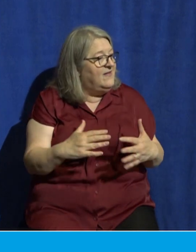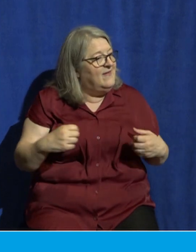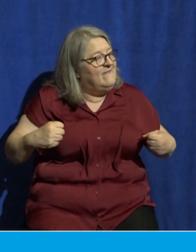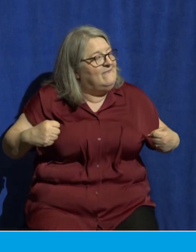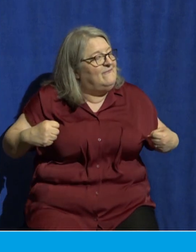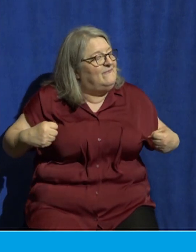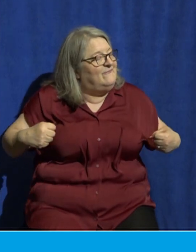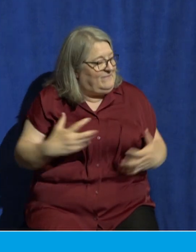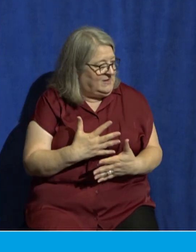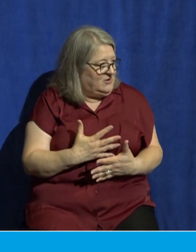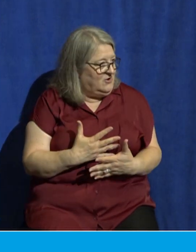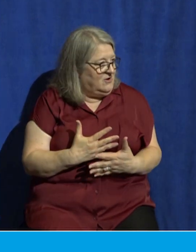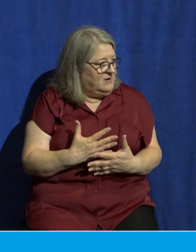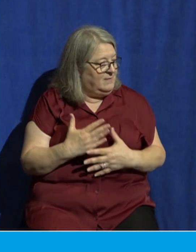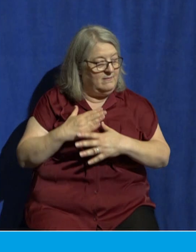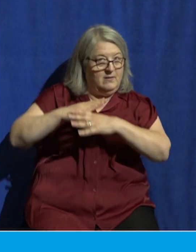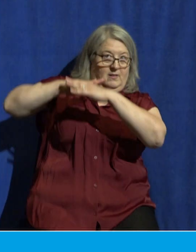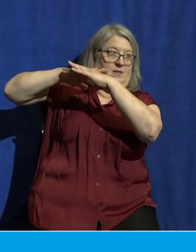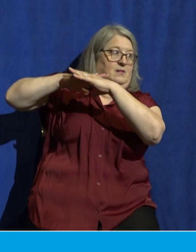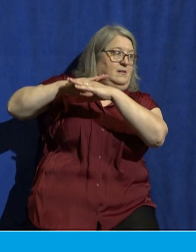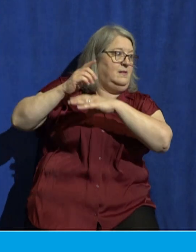and his word to drive you away from God